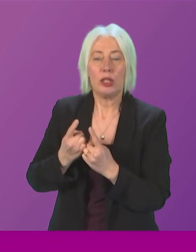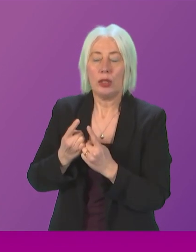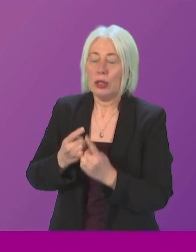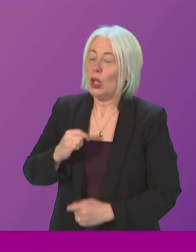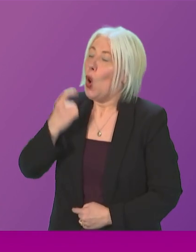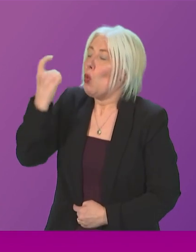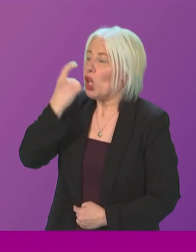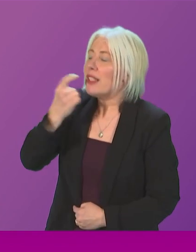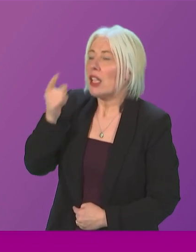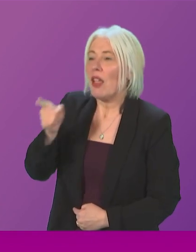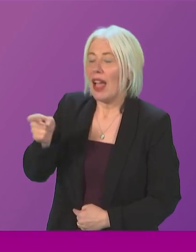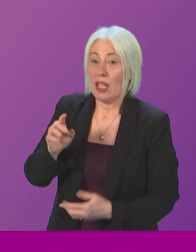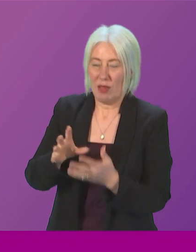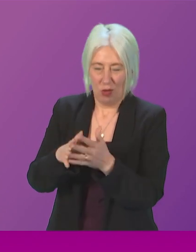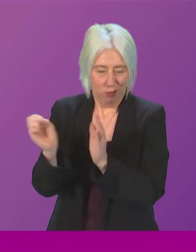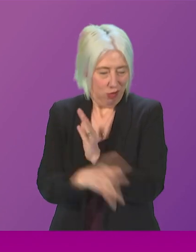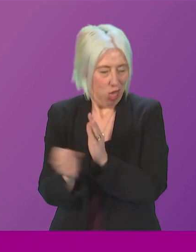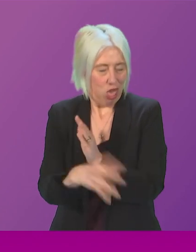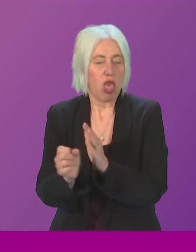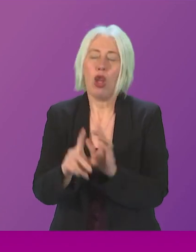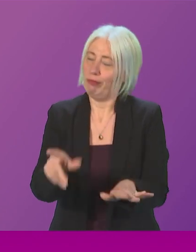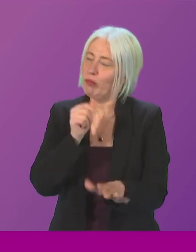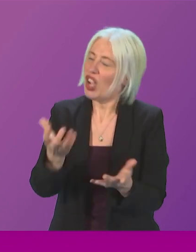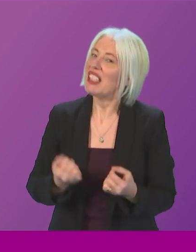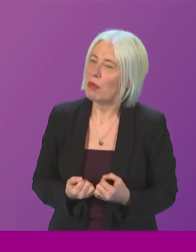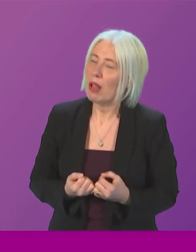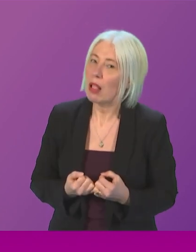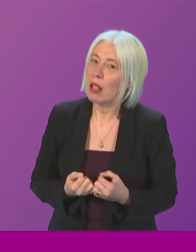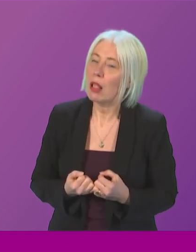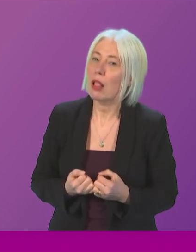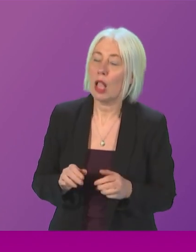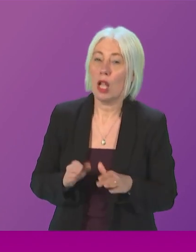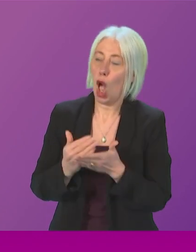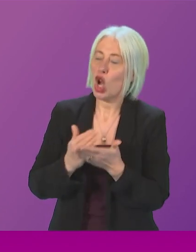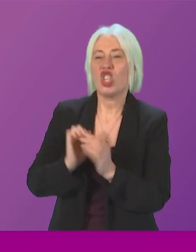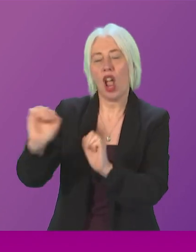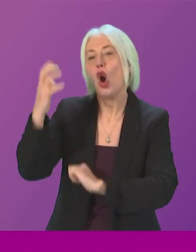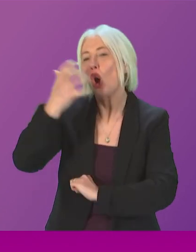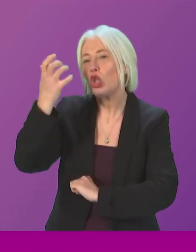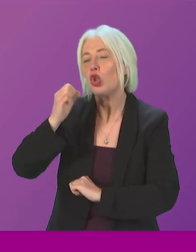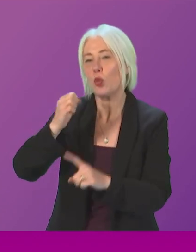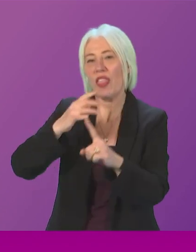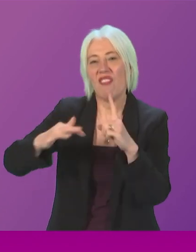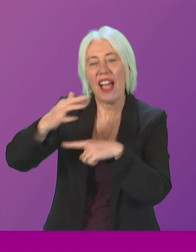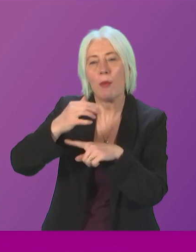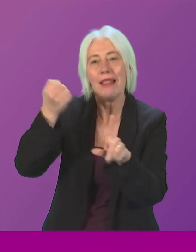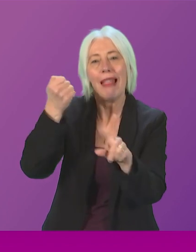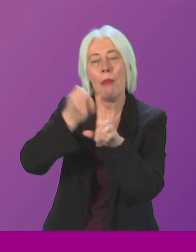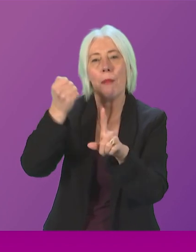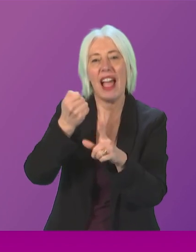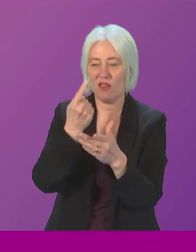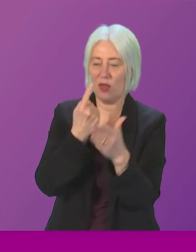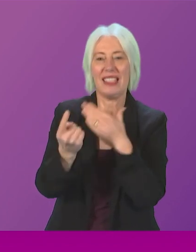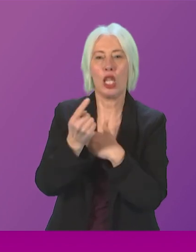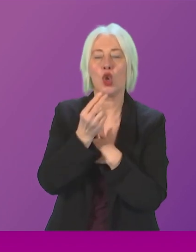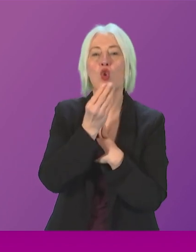littering of course of any kind is unacceptable I share the members concerns about the environmental impact of single use